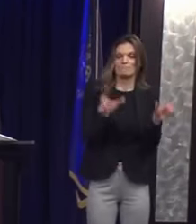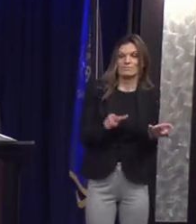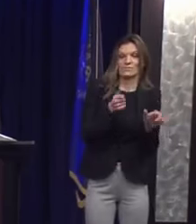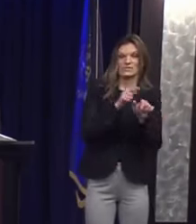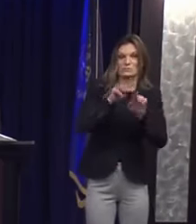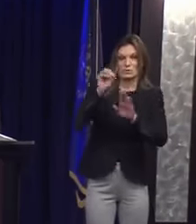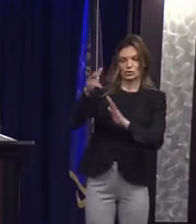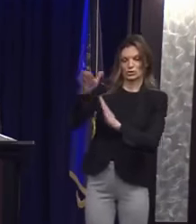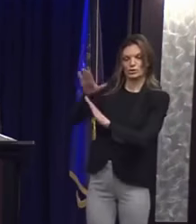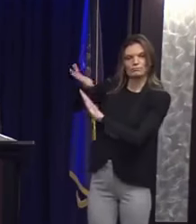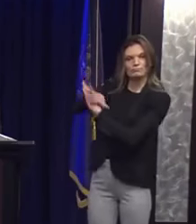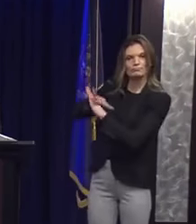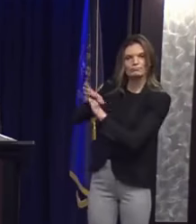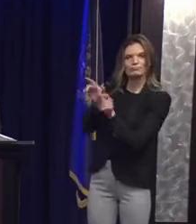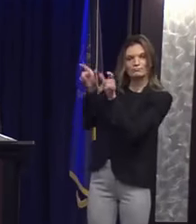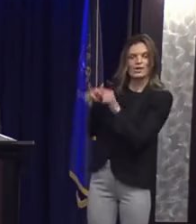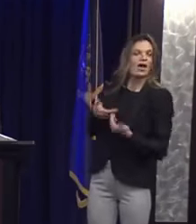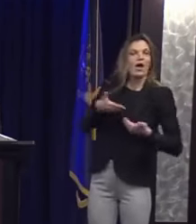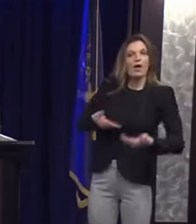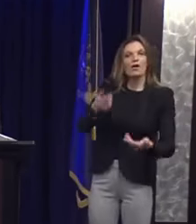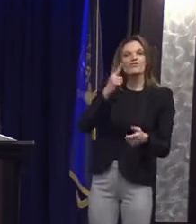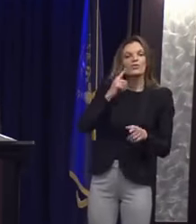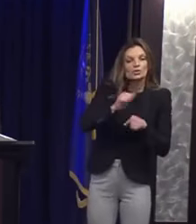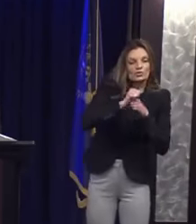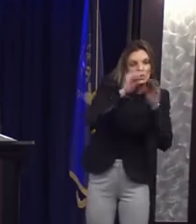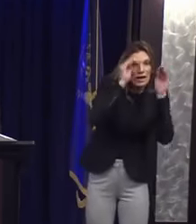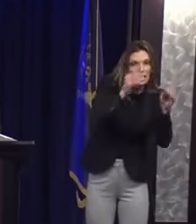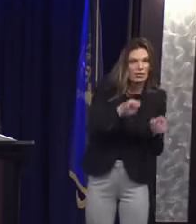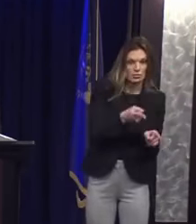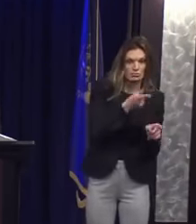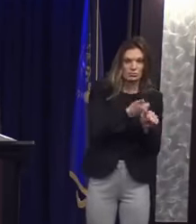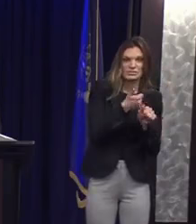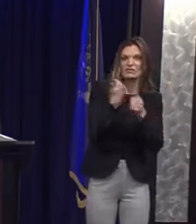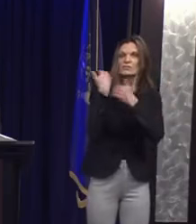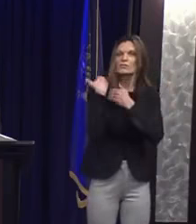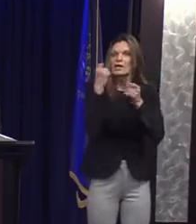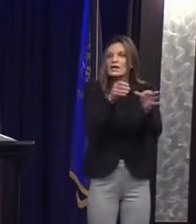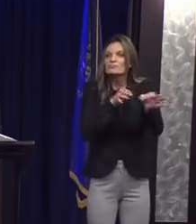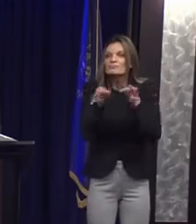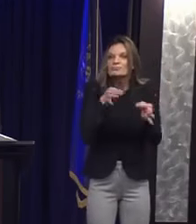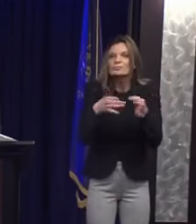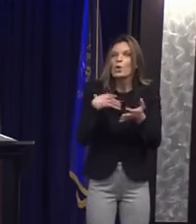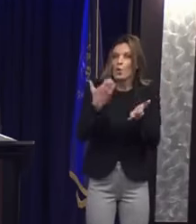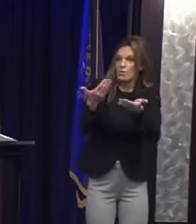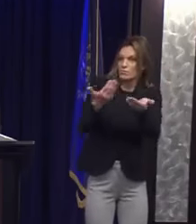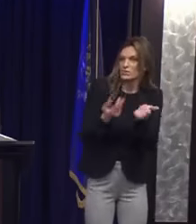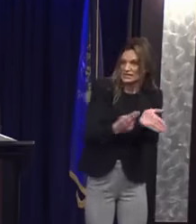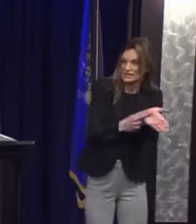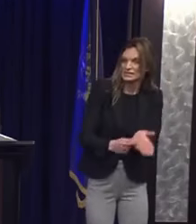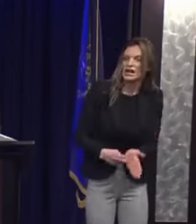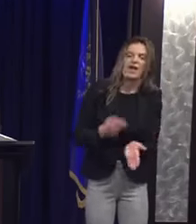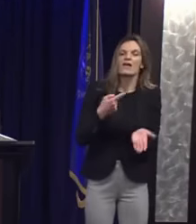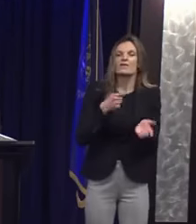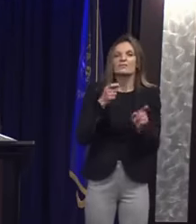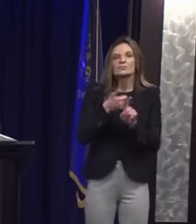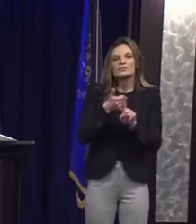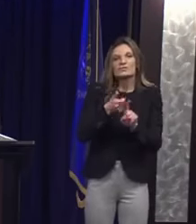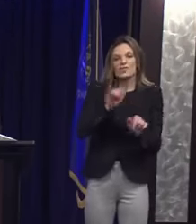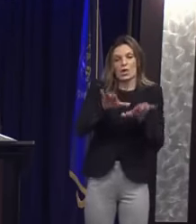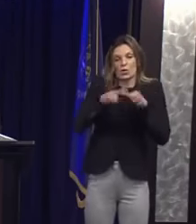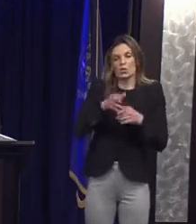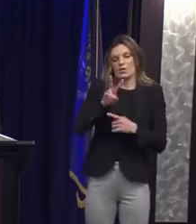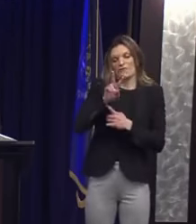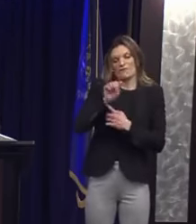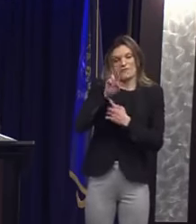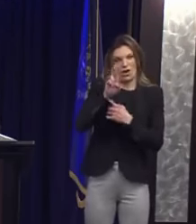to train circulators. Let the voters decide hired VAR, V-A-R, group